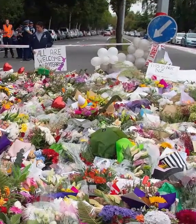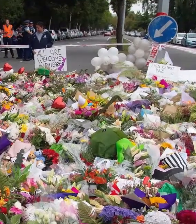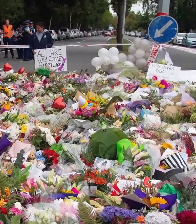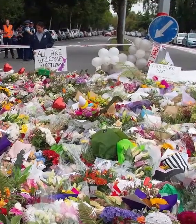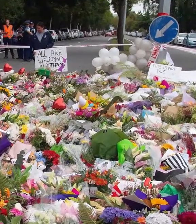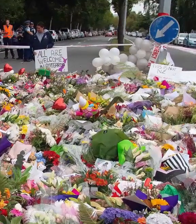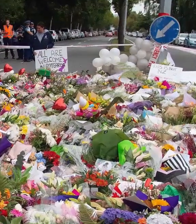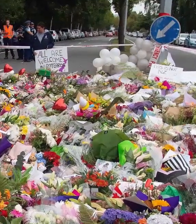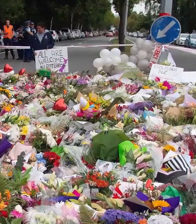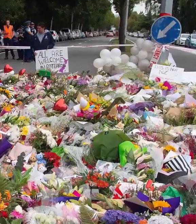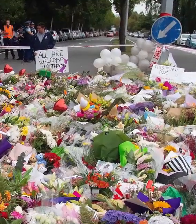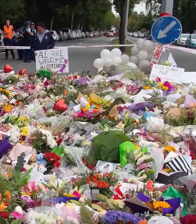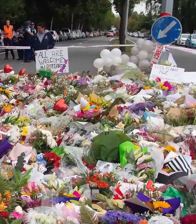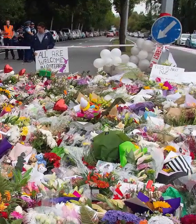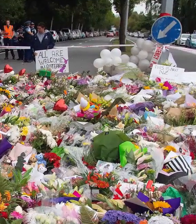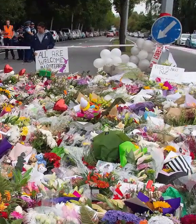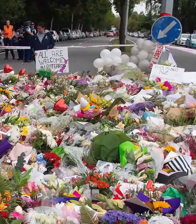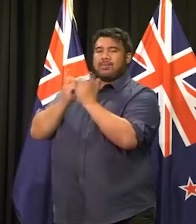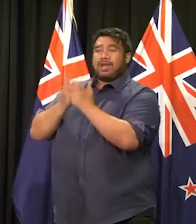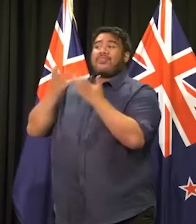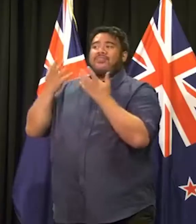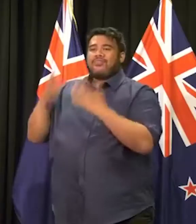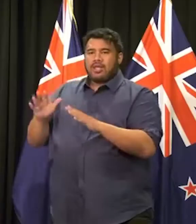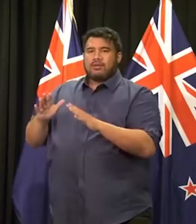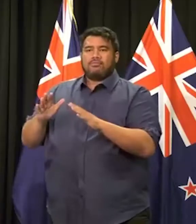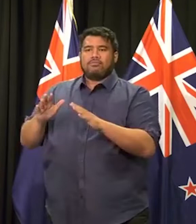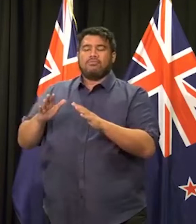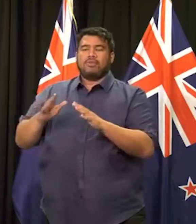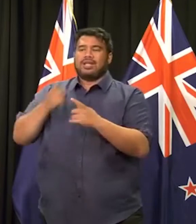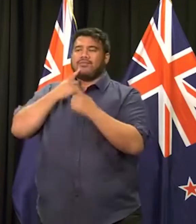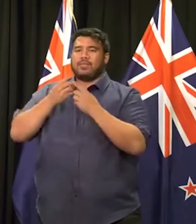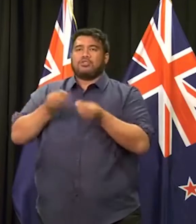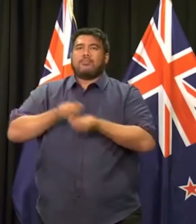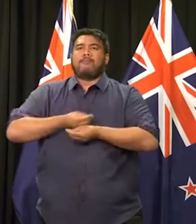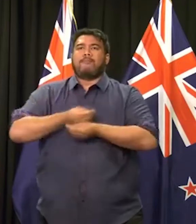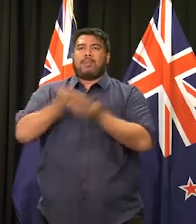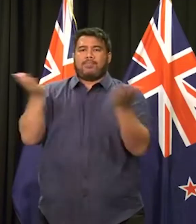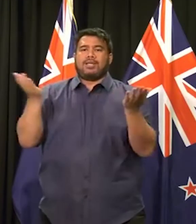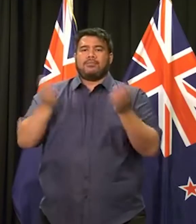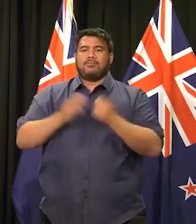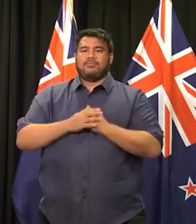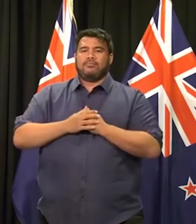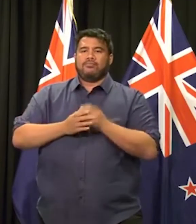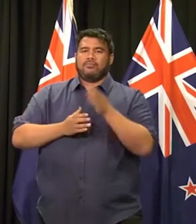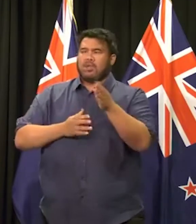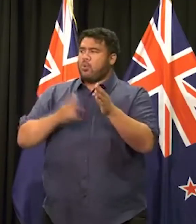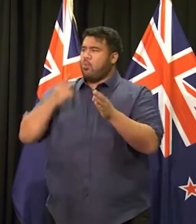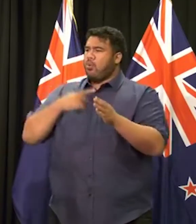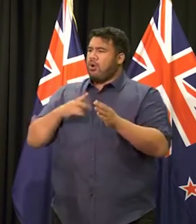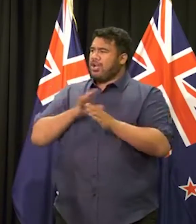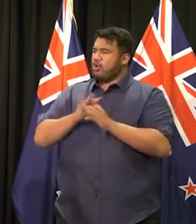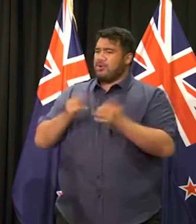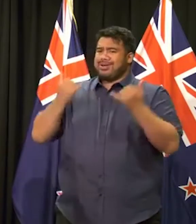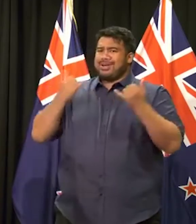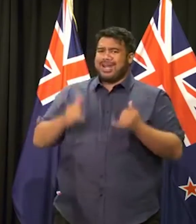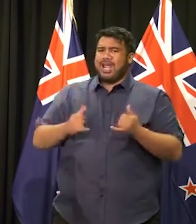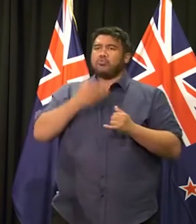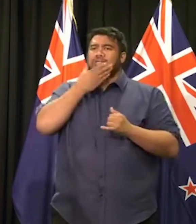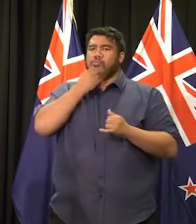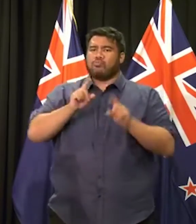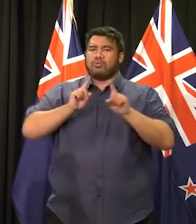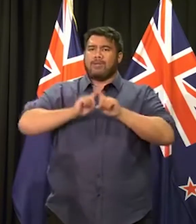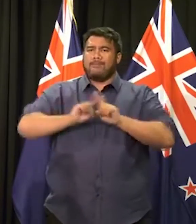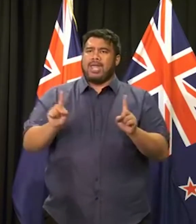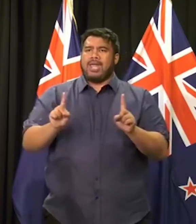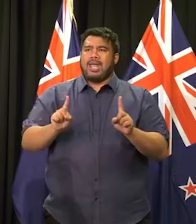through with Cabinet, uh, and then we'll look to share them, uh, publicly as soon as we're able. Why not declare a moratorium on, on imports